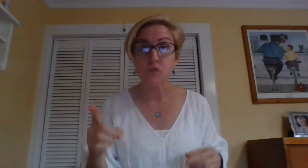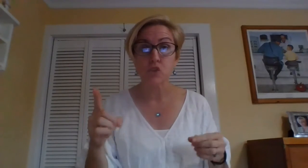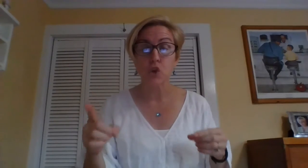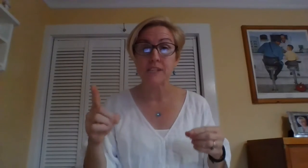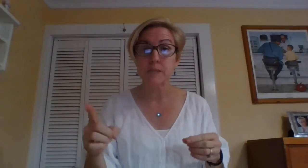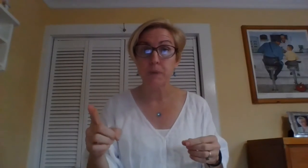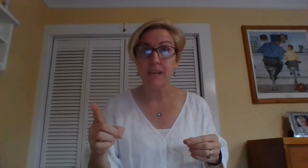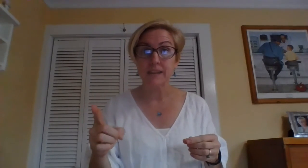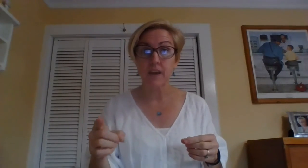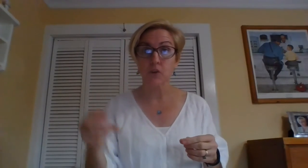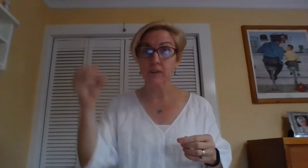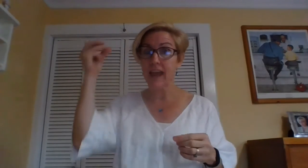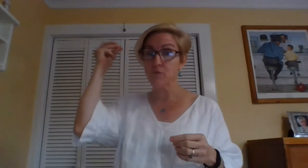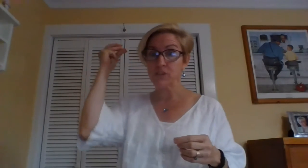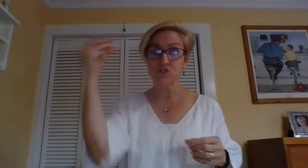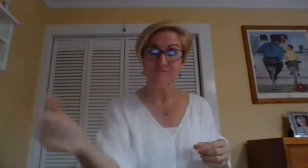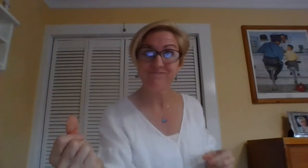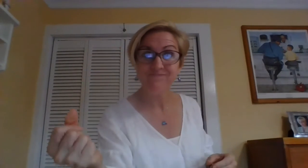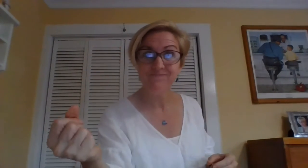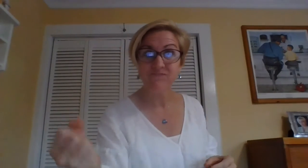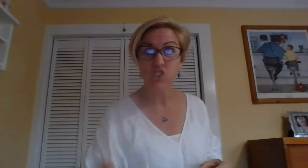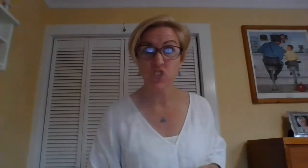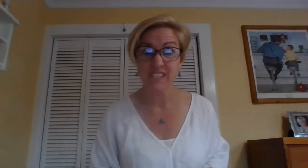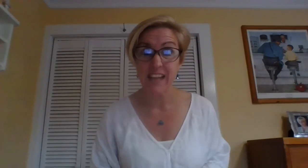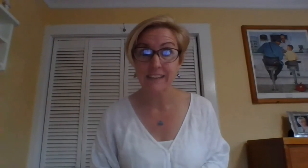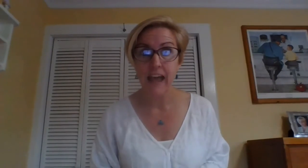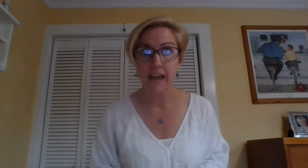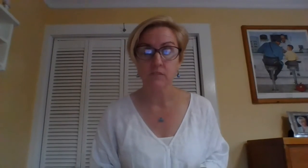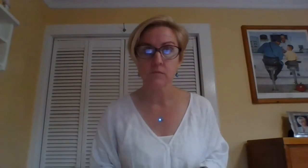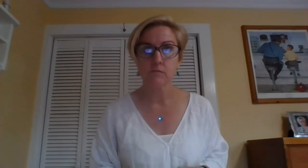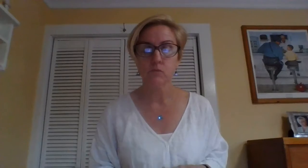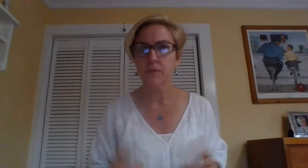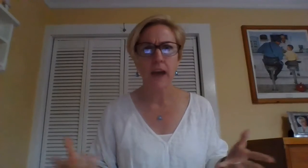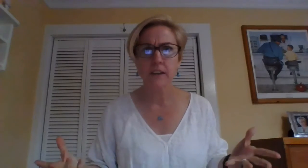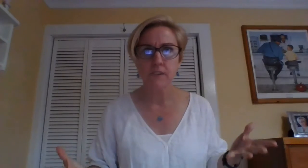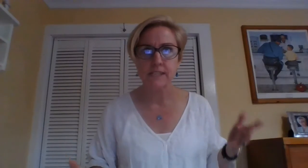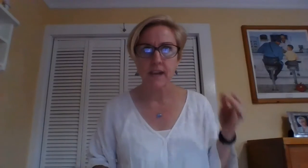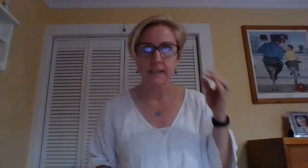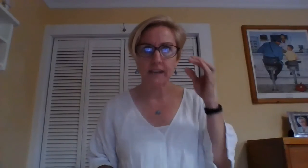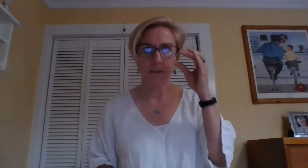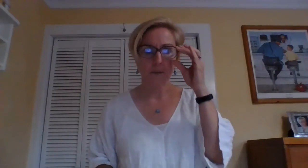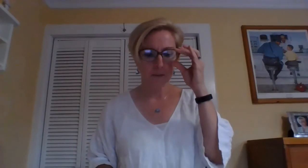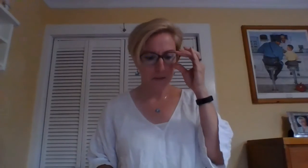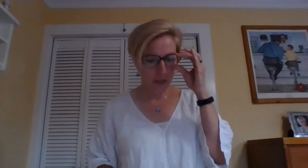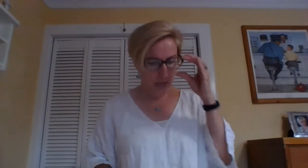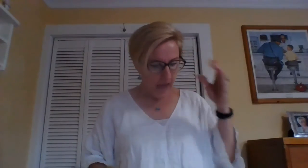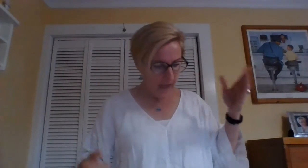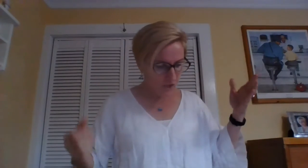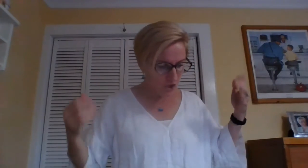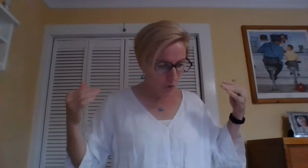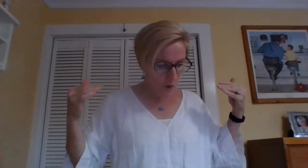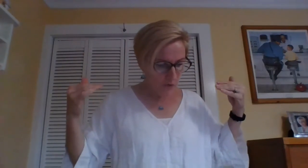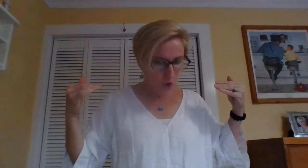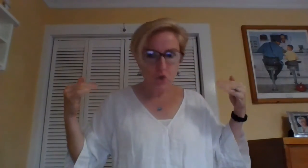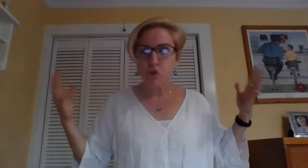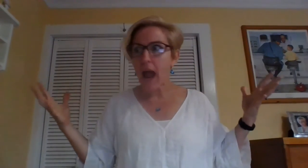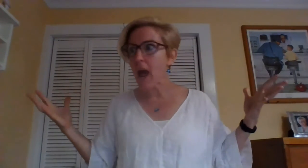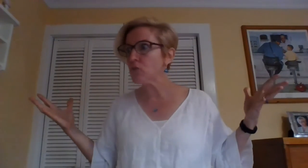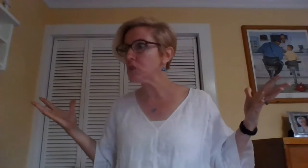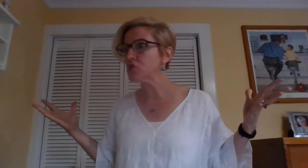could speak another language just like that, without even studying. And so, the crowd was